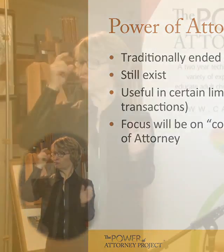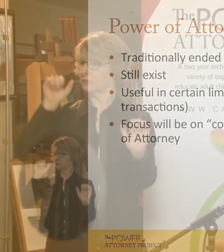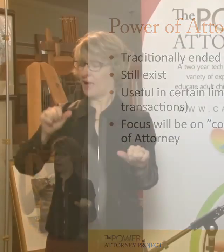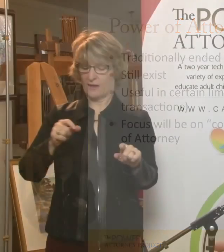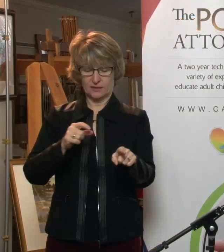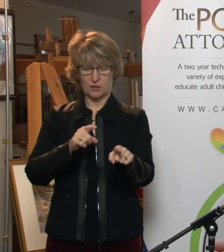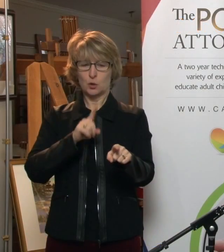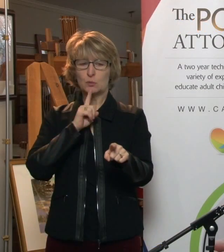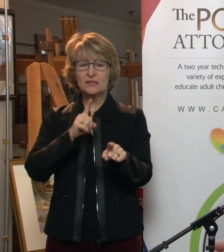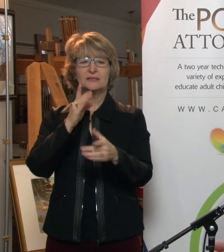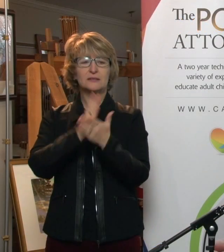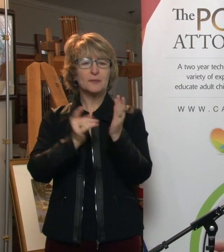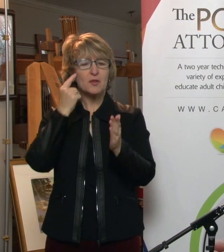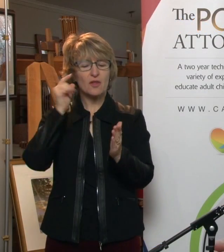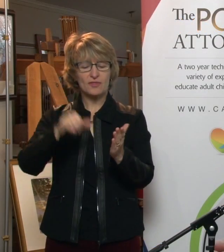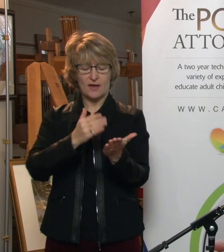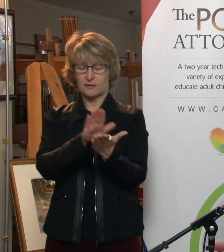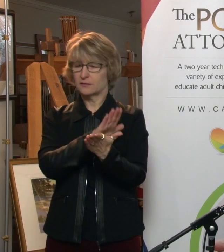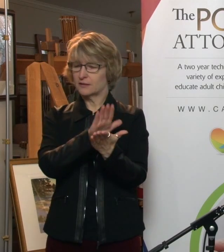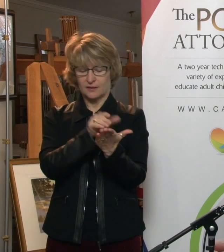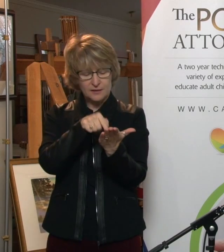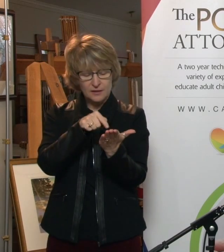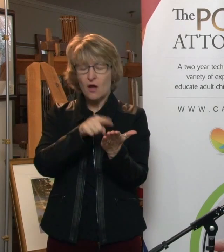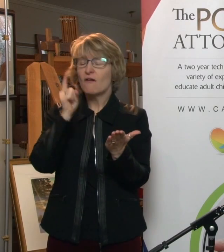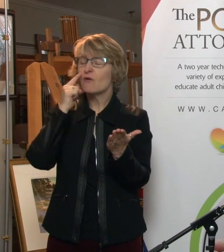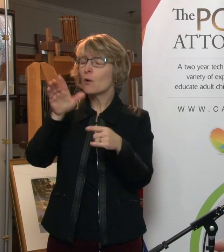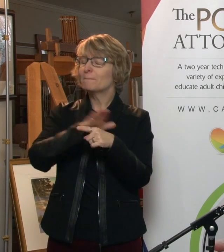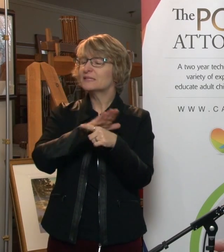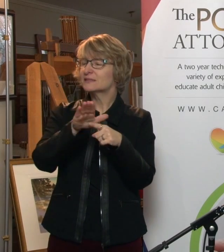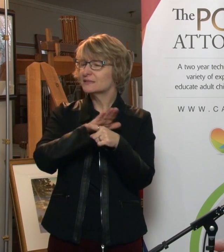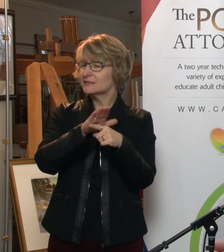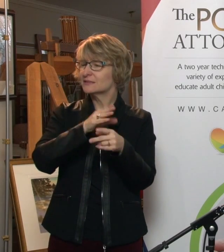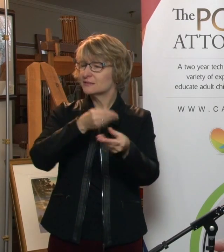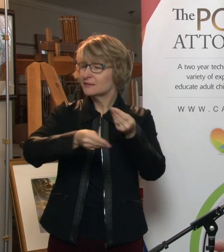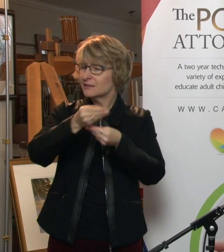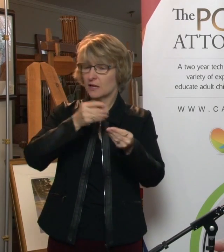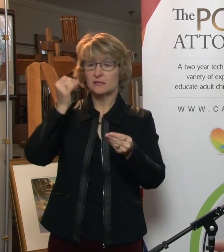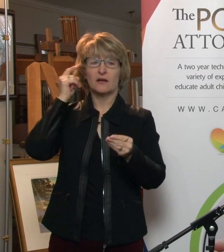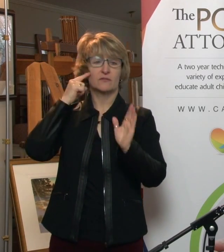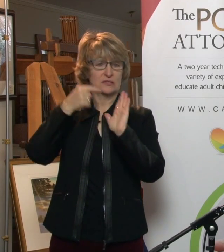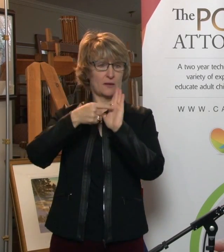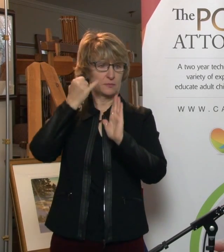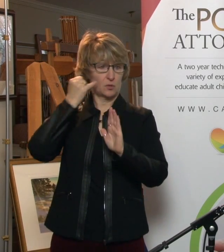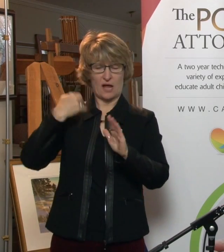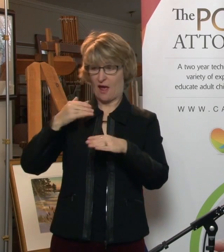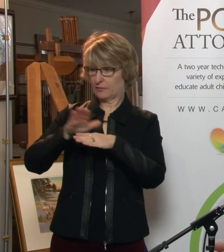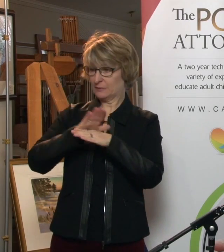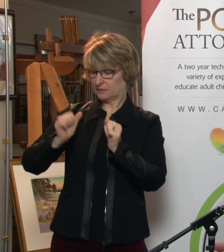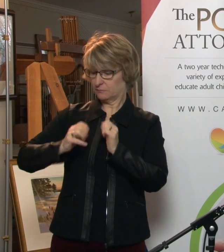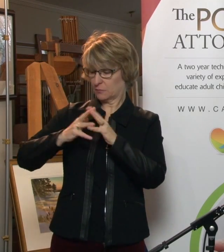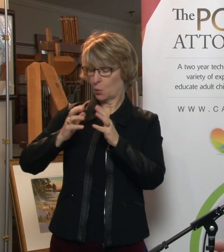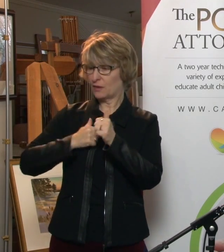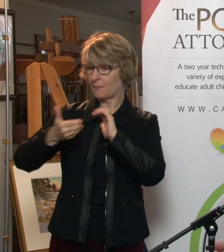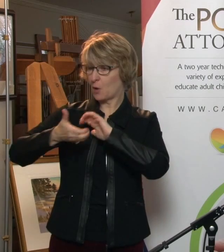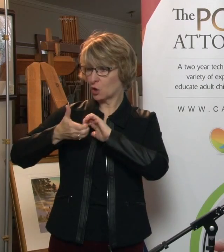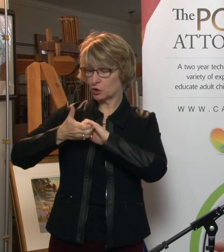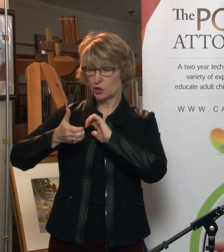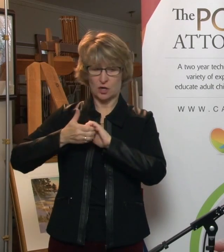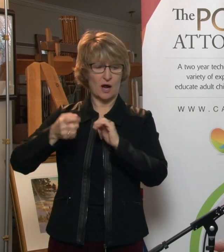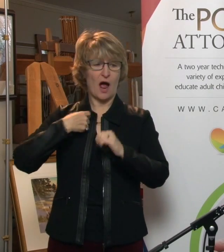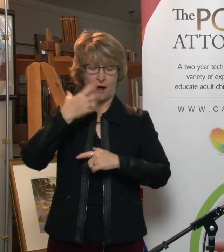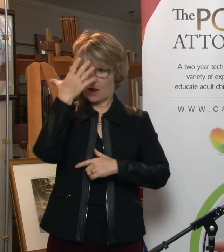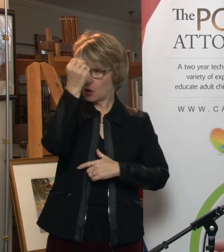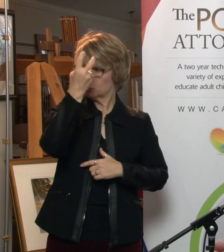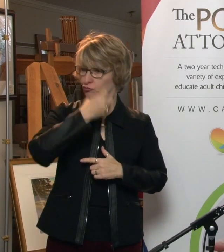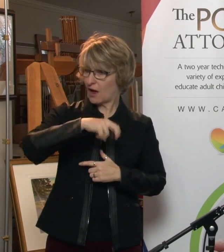business transactions. So, it might be, I'm in business with a partner, and I'm going to be traveling. I need somebody to be able to sign off on a